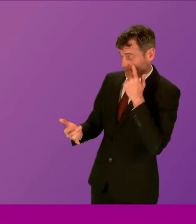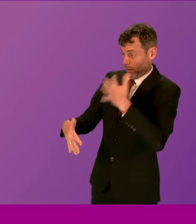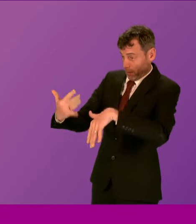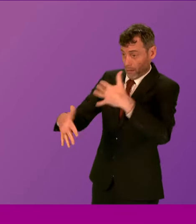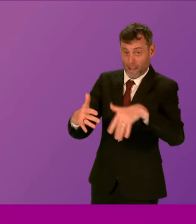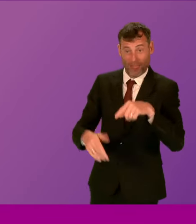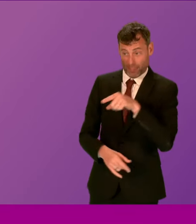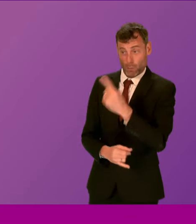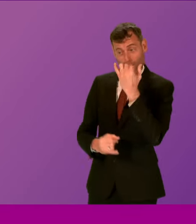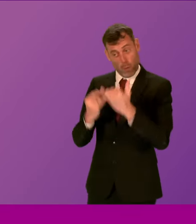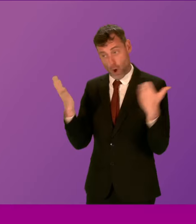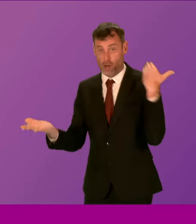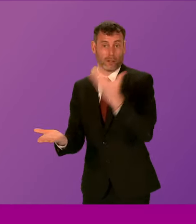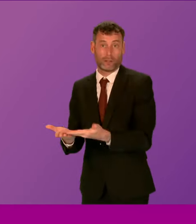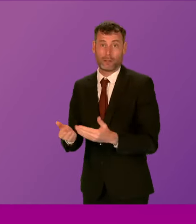Annie Wells.